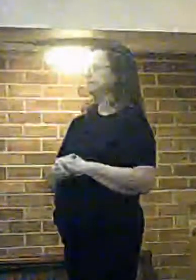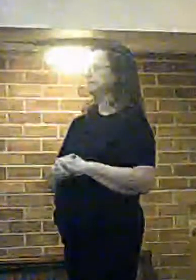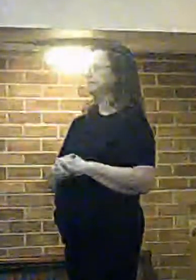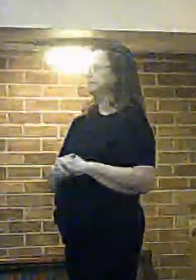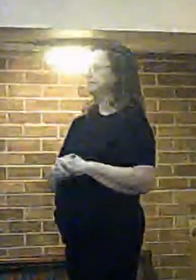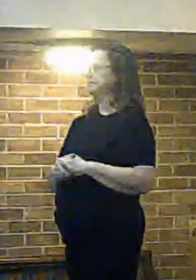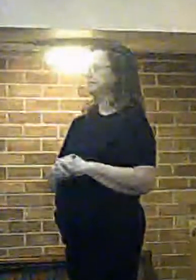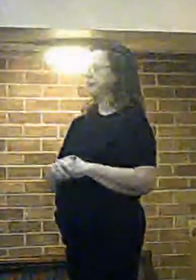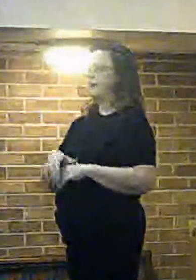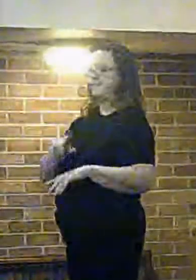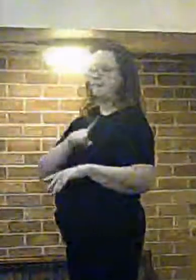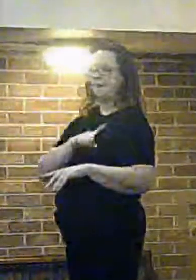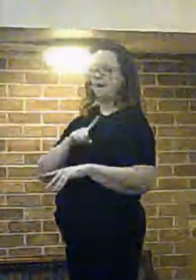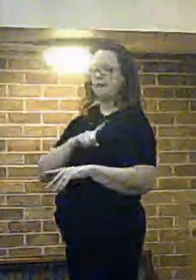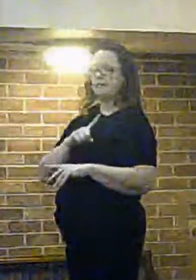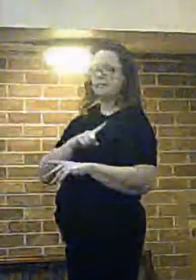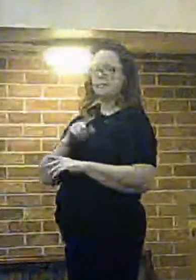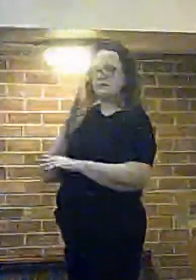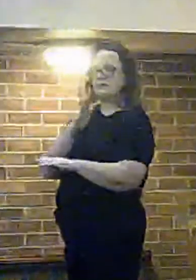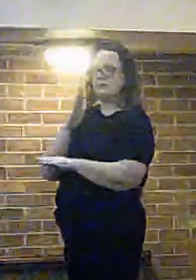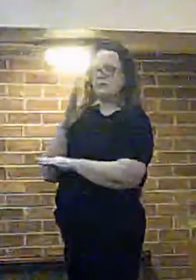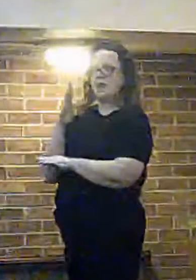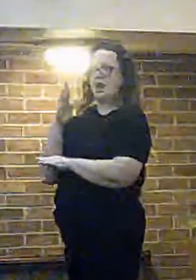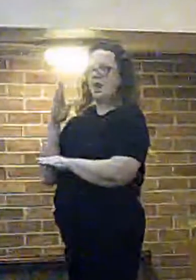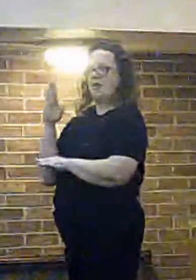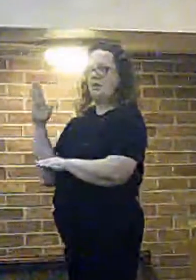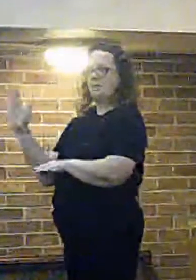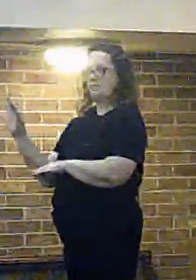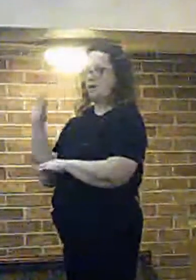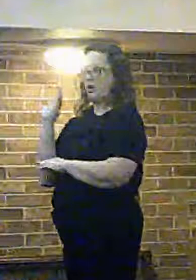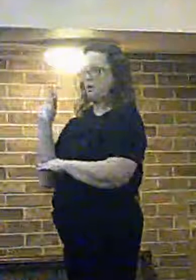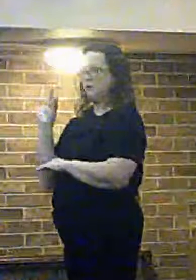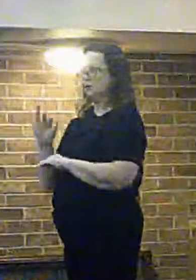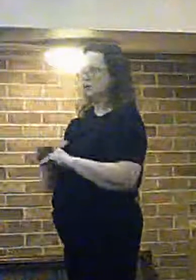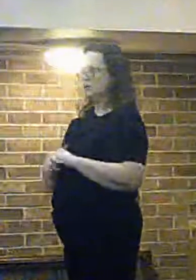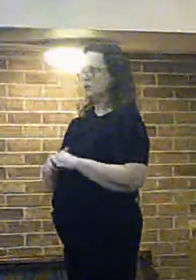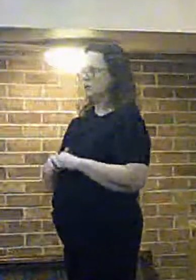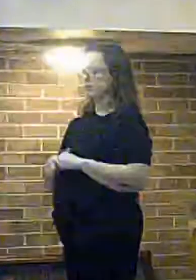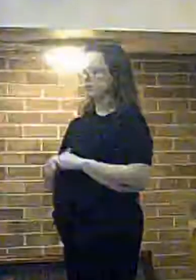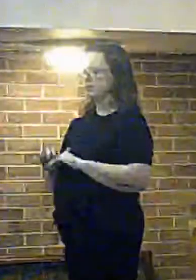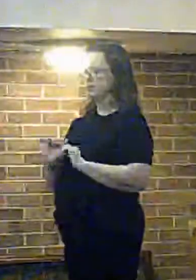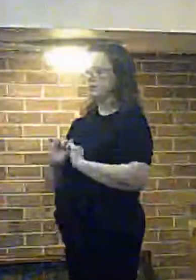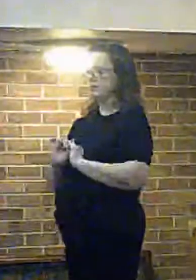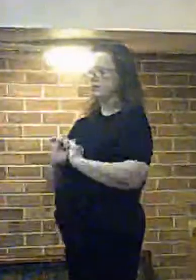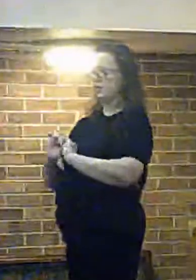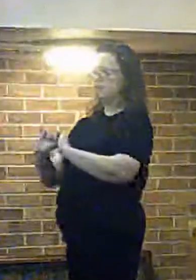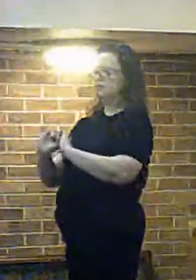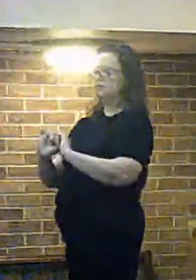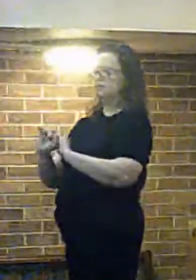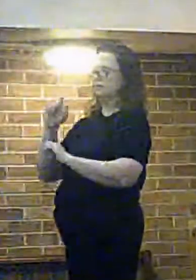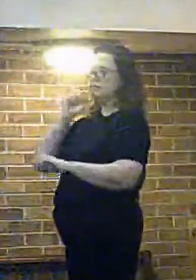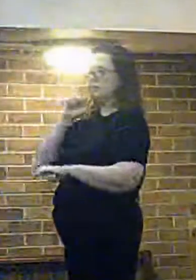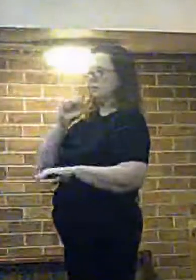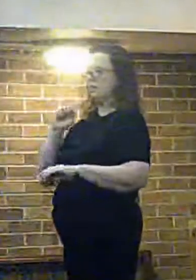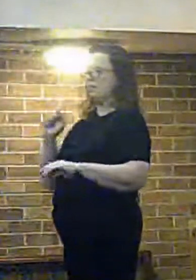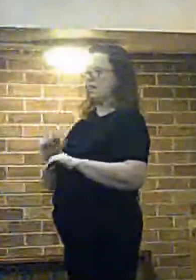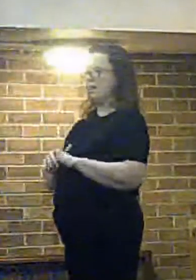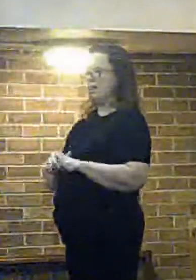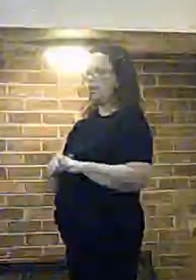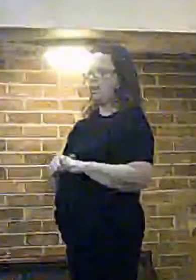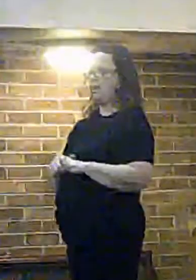the library option is, in the ownership of will, sits within